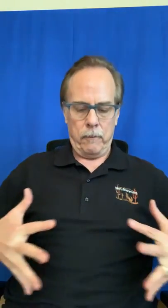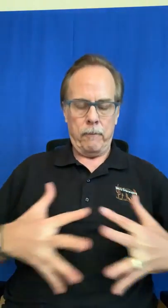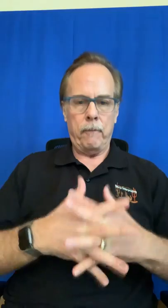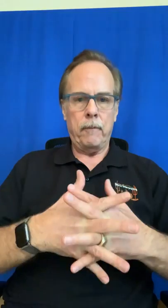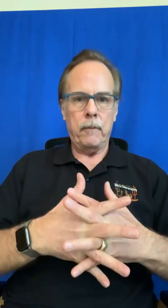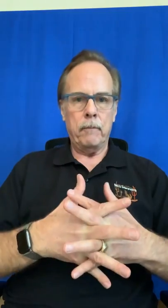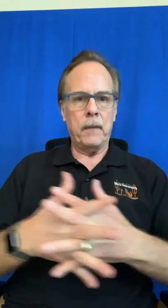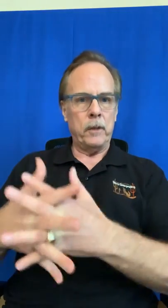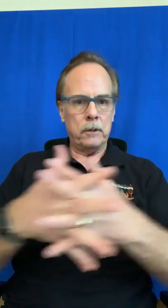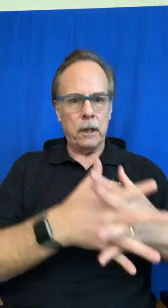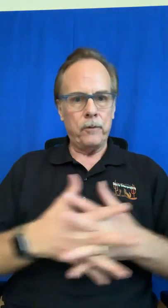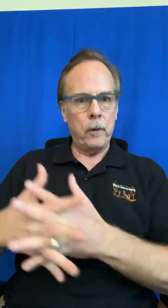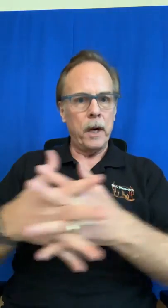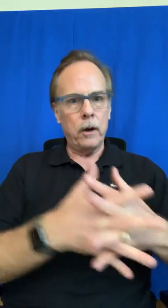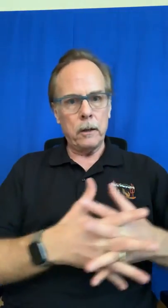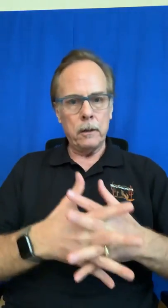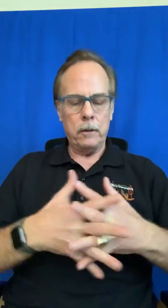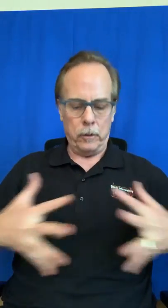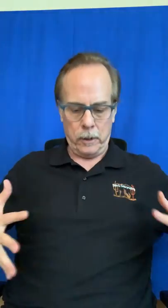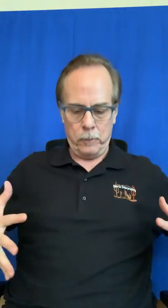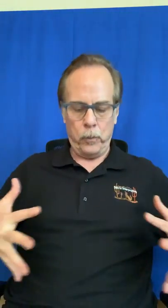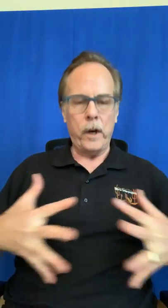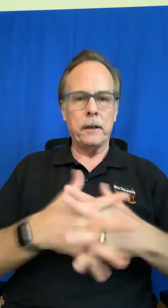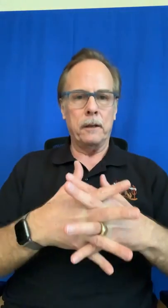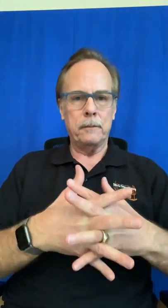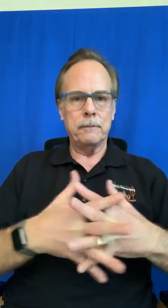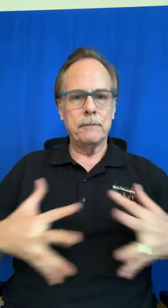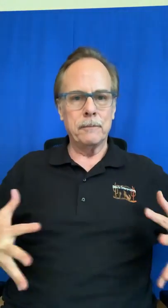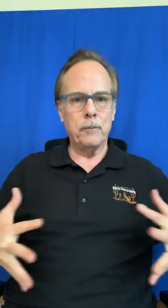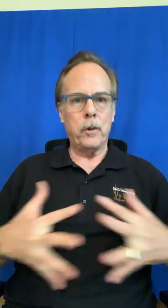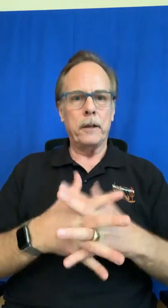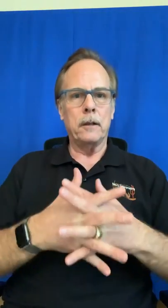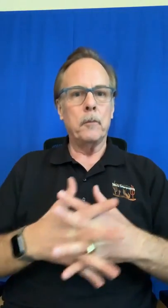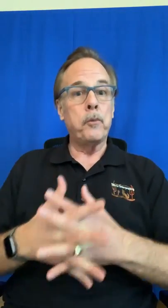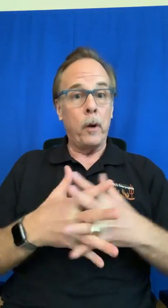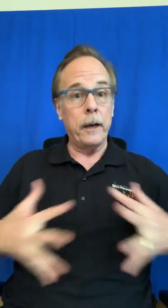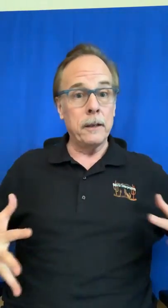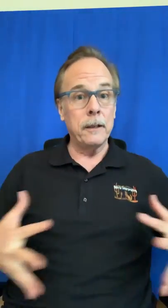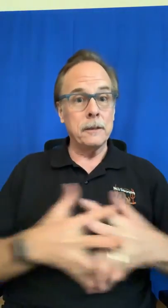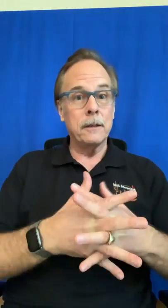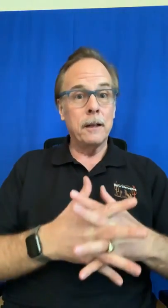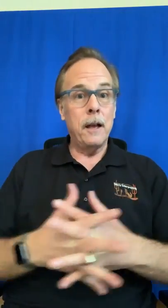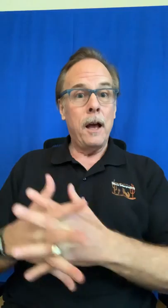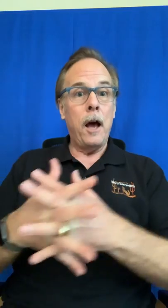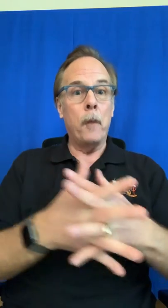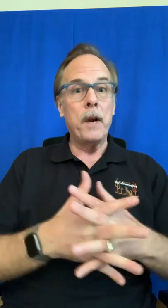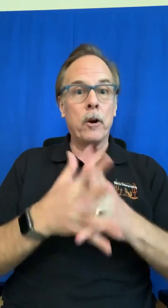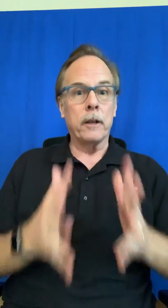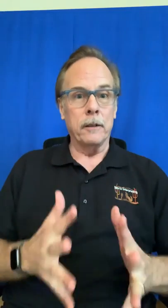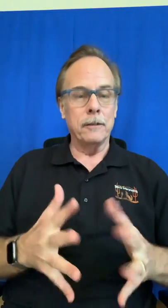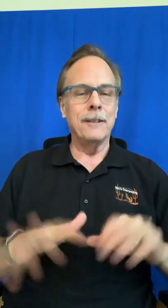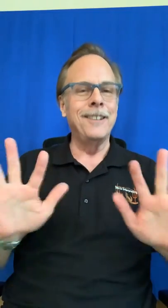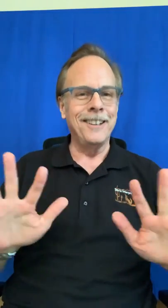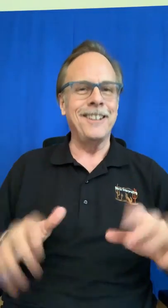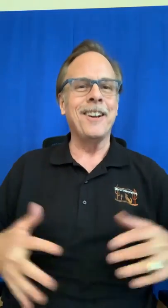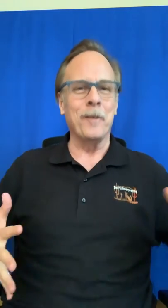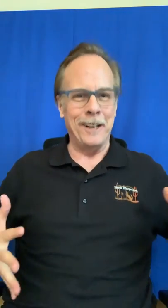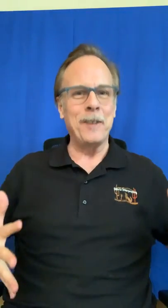remember remember the sign for america okay pregnant pregnant pregnant american no but anyway